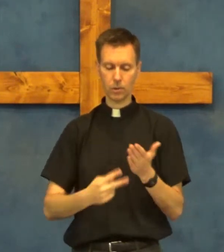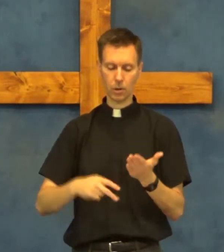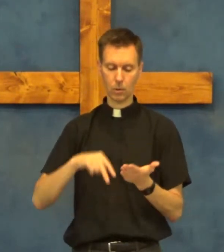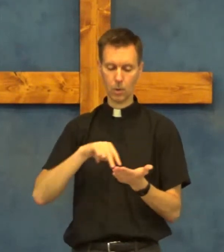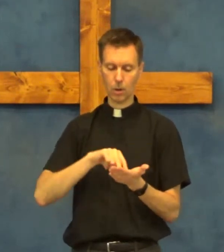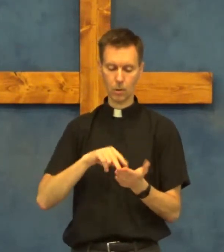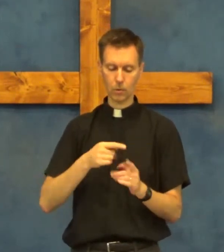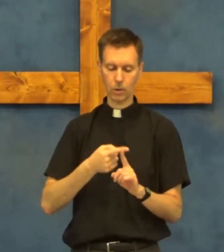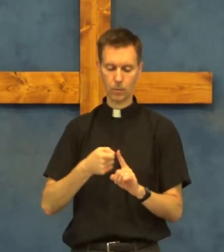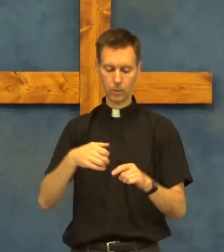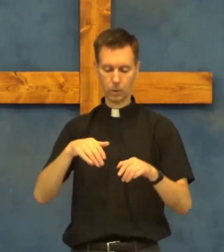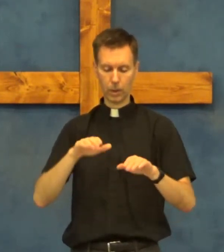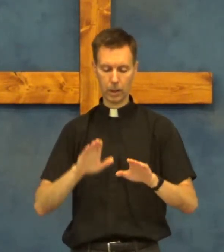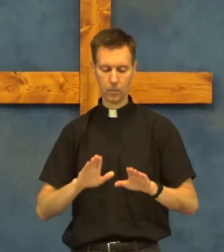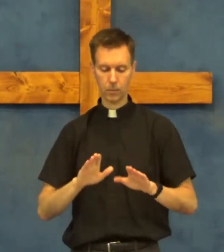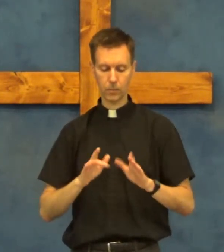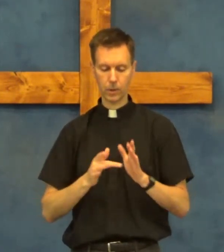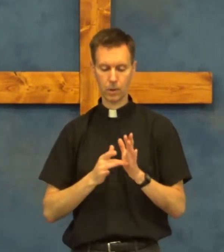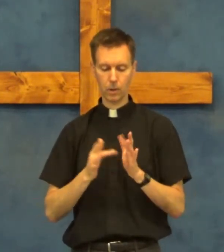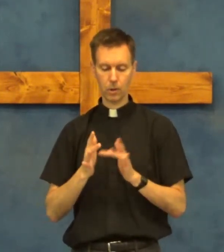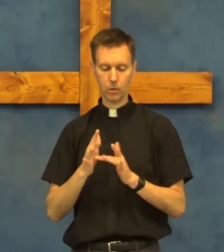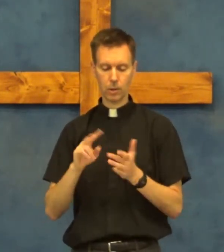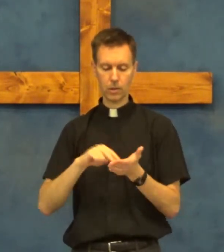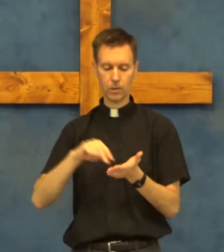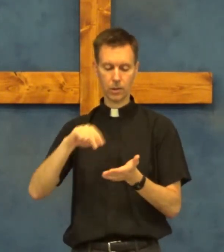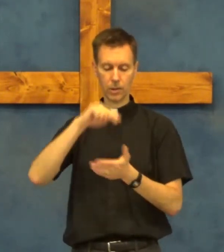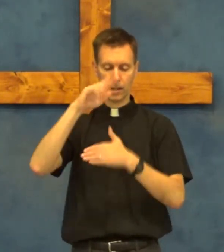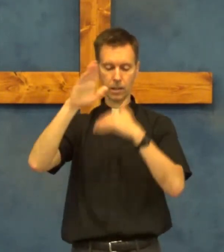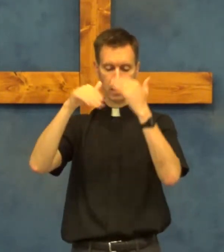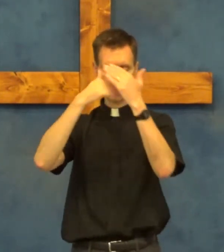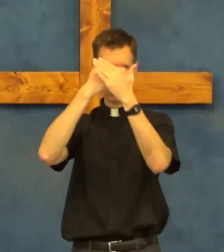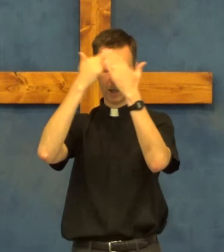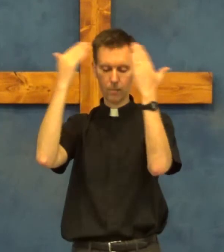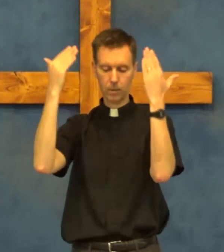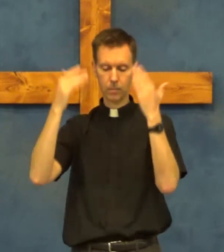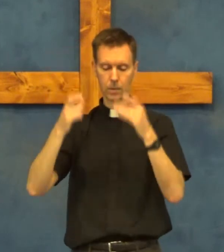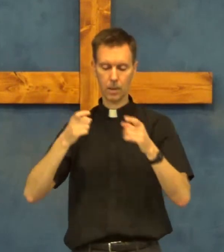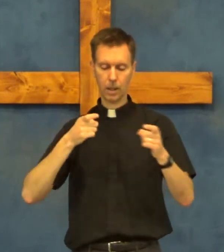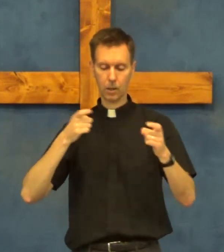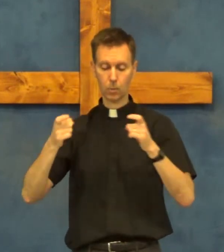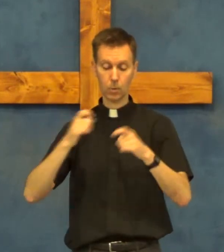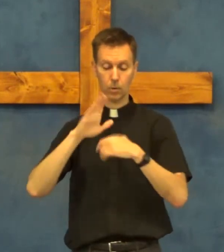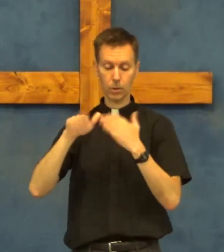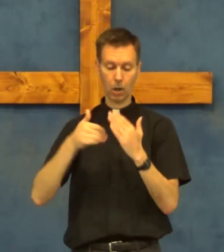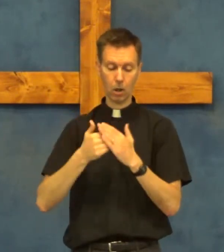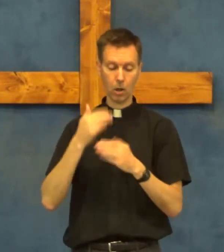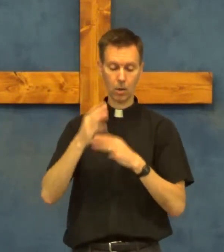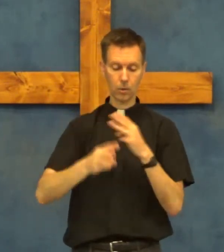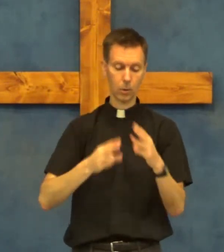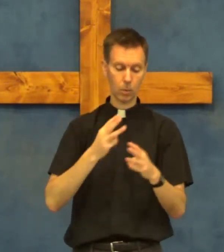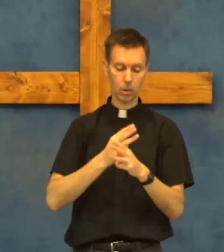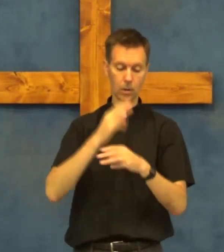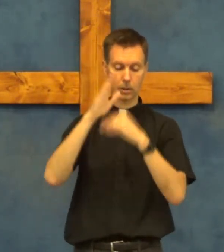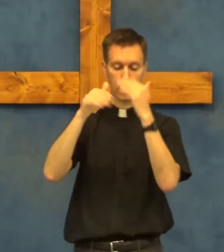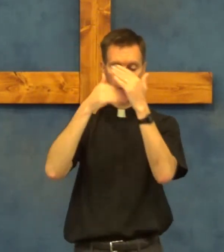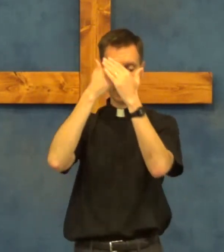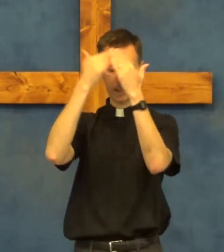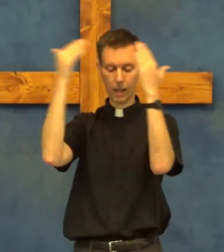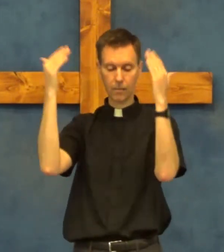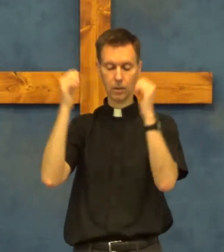arose from the grave Jesus descended into heaven and rules all the world and heaven